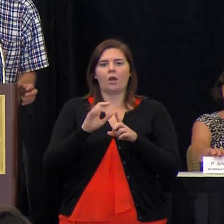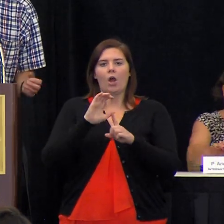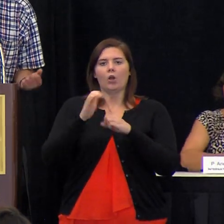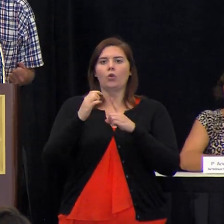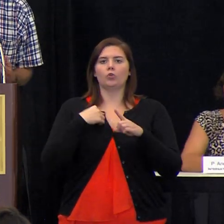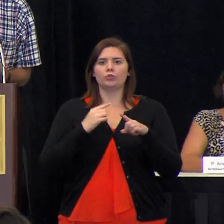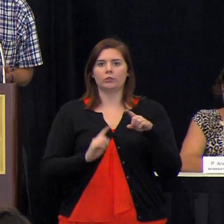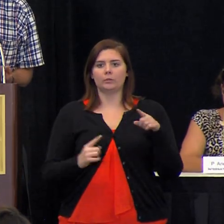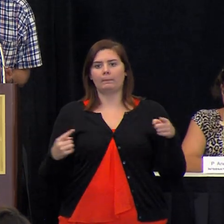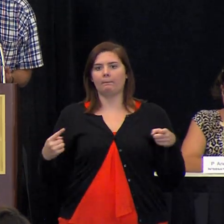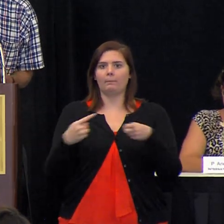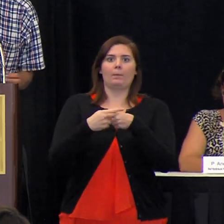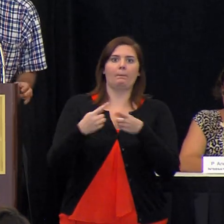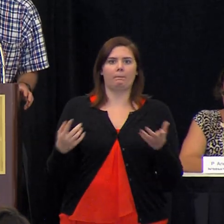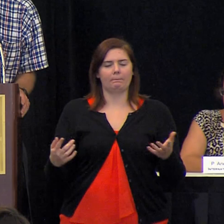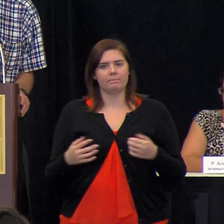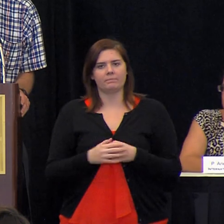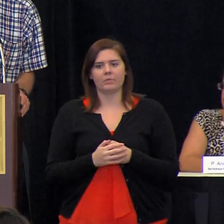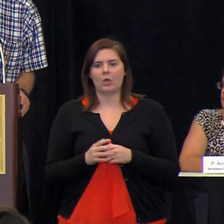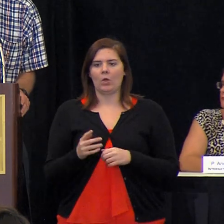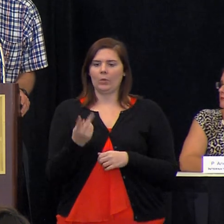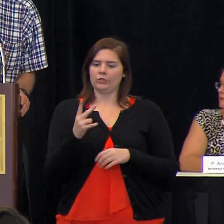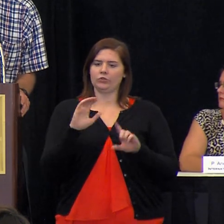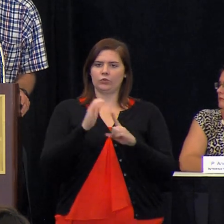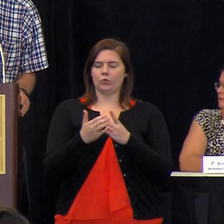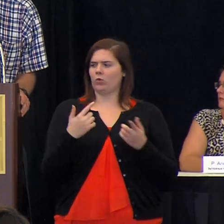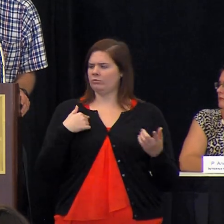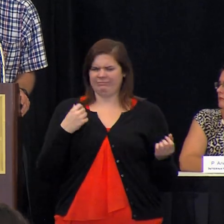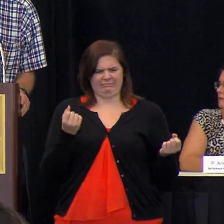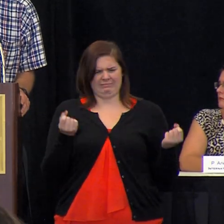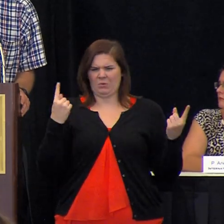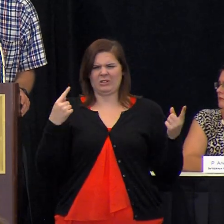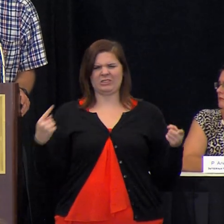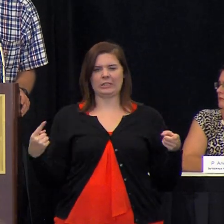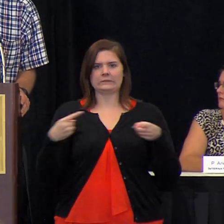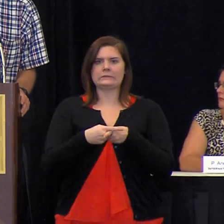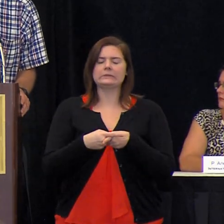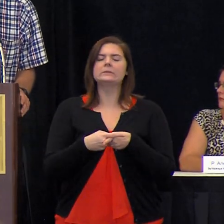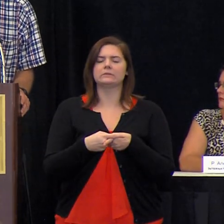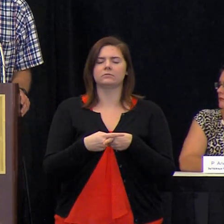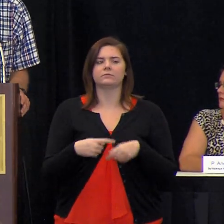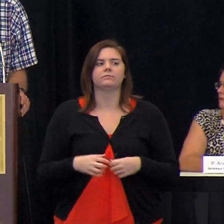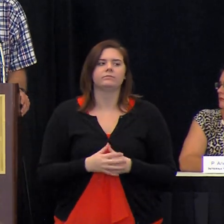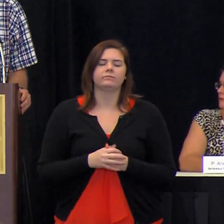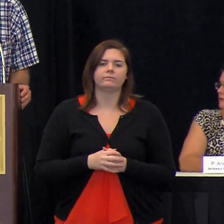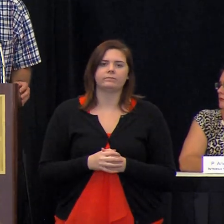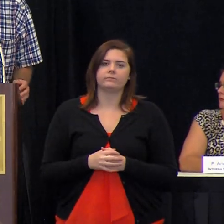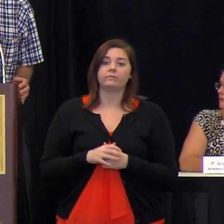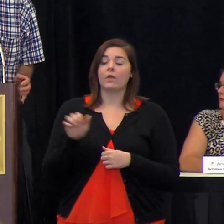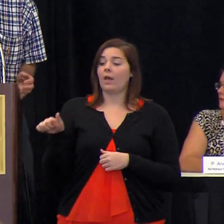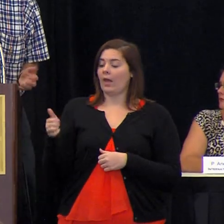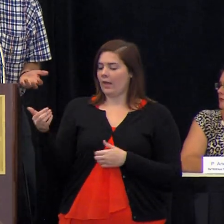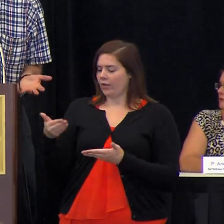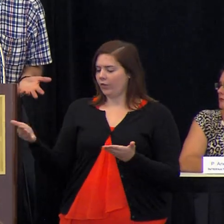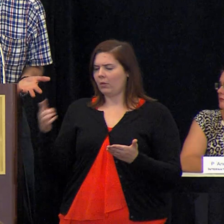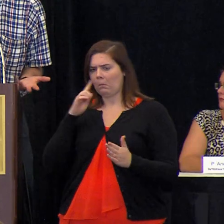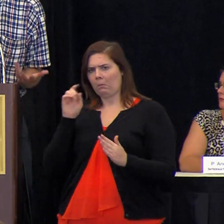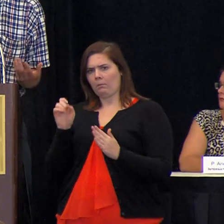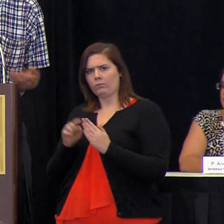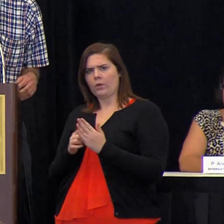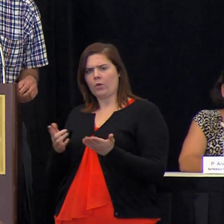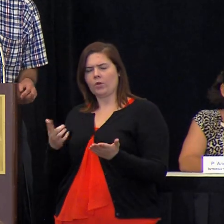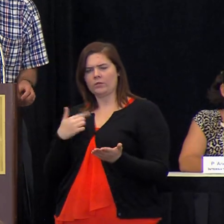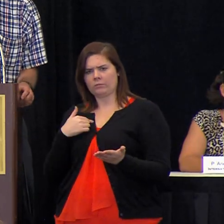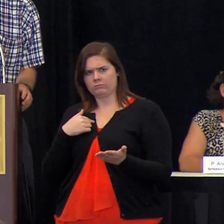when when two cultures bump up against each other with without a lot of understanding at first and the other thing that i noticed